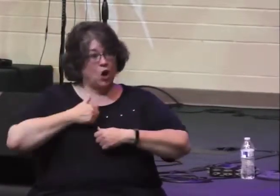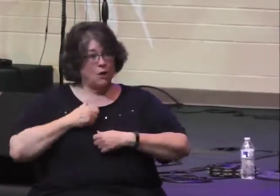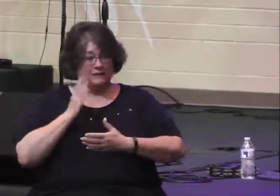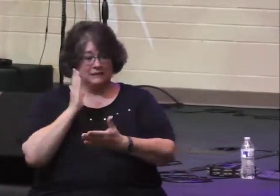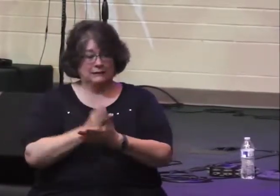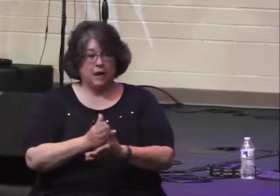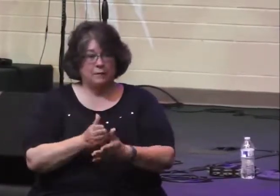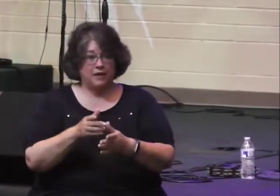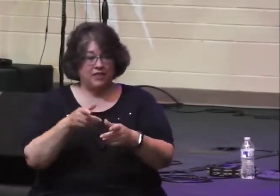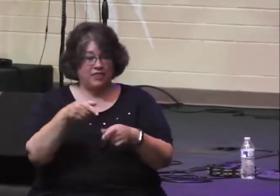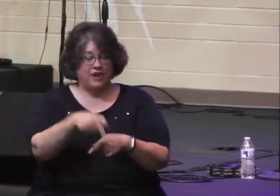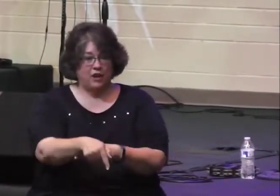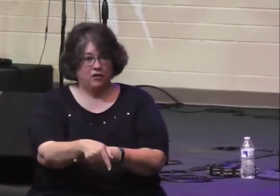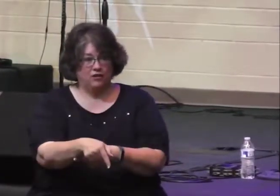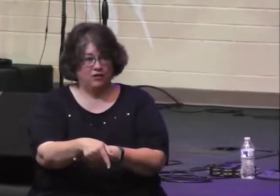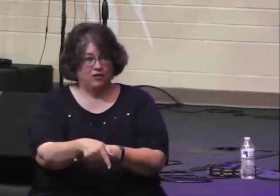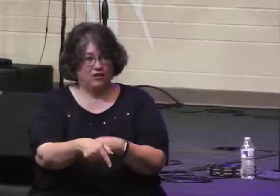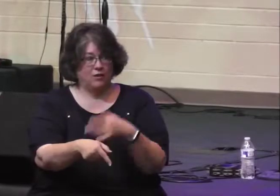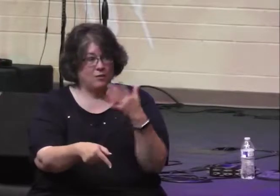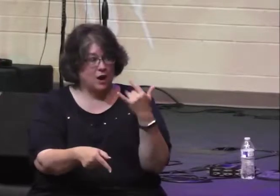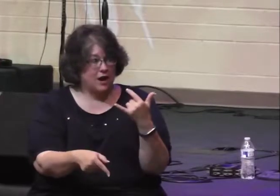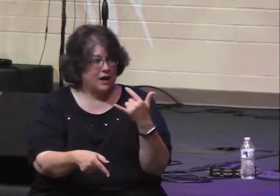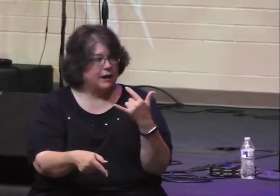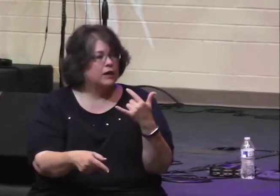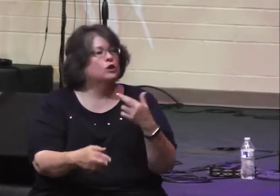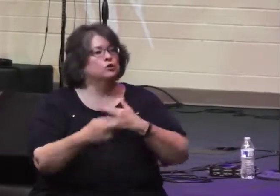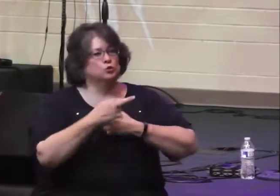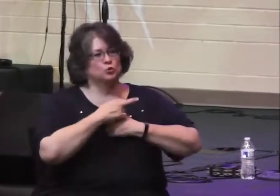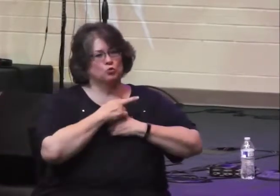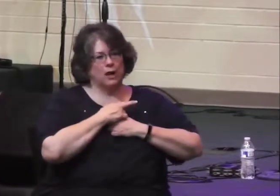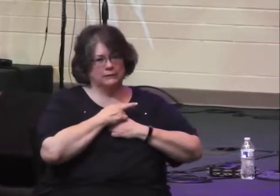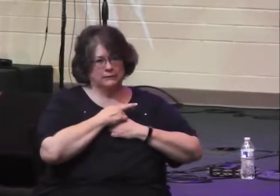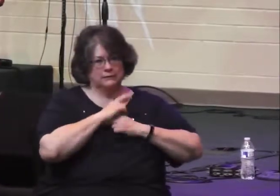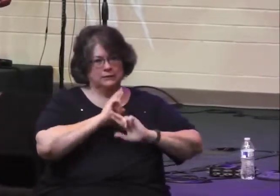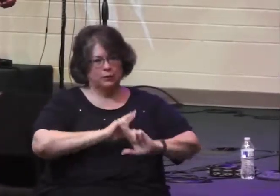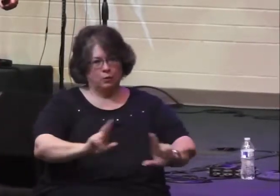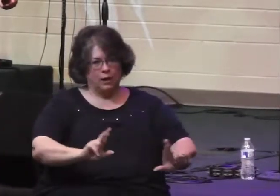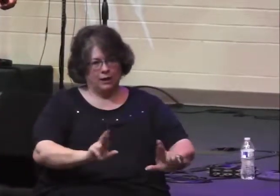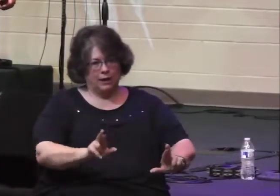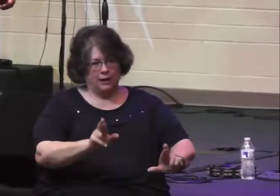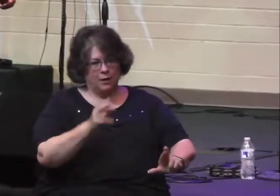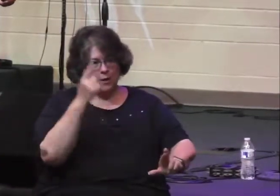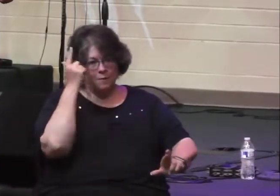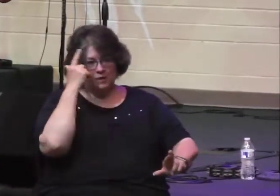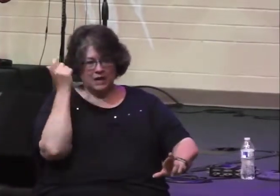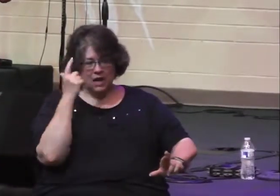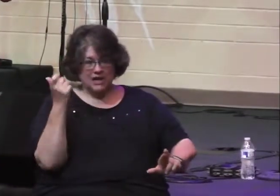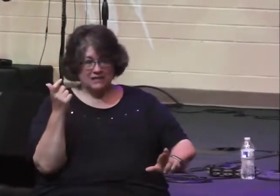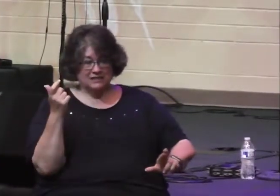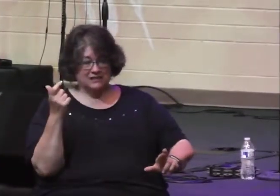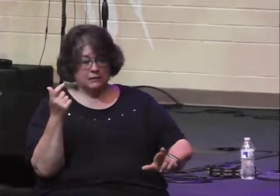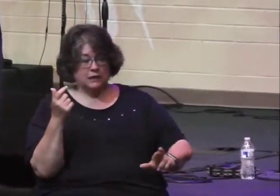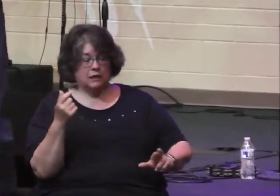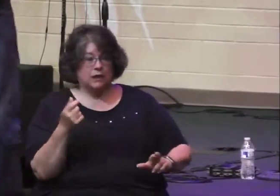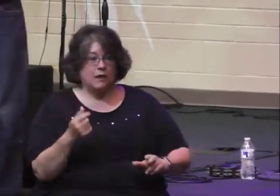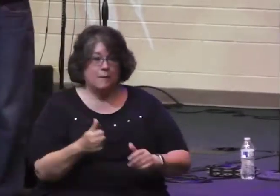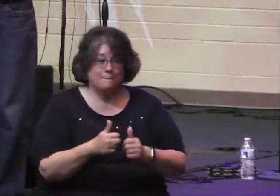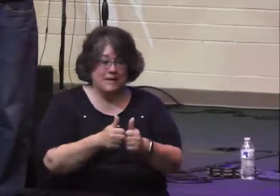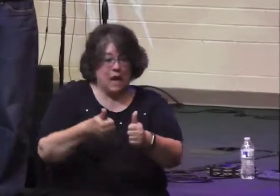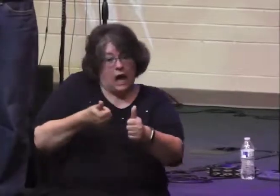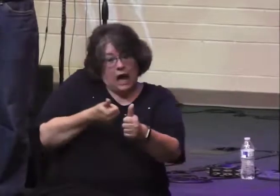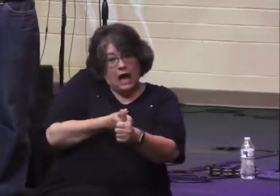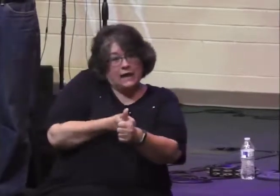army is paused, and that is this, to rest up. To rest up because of what